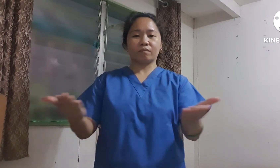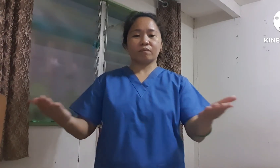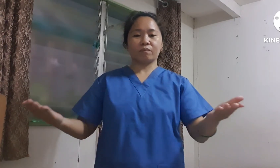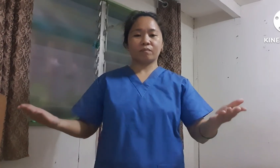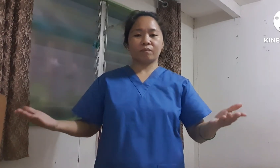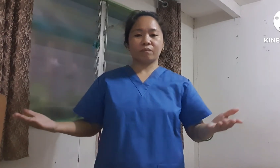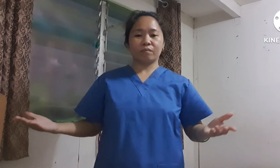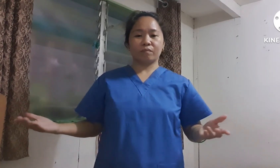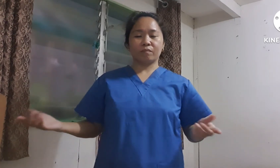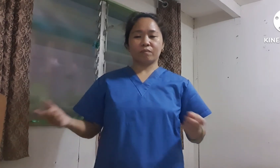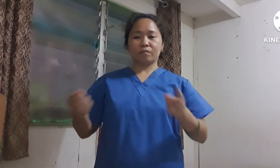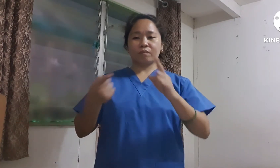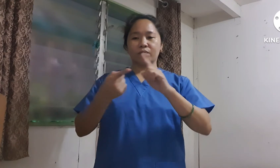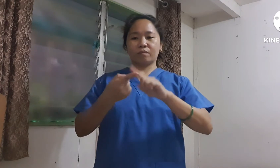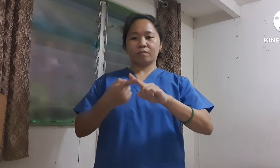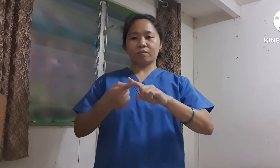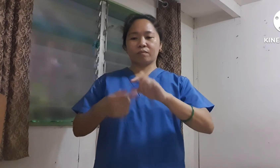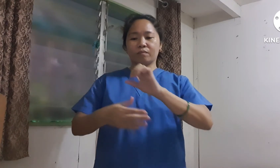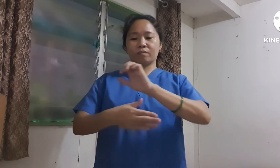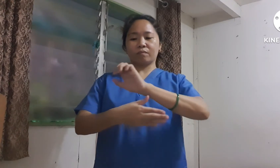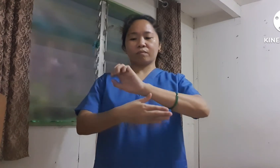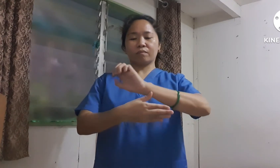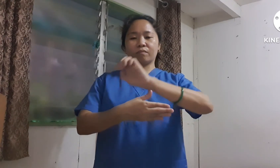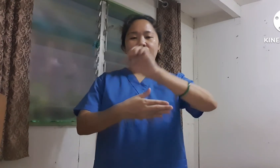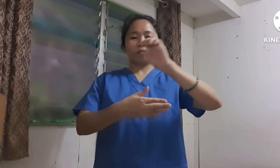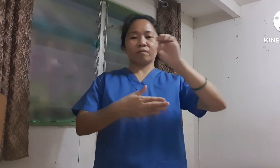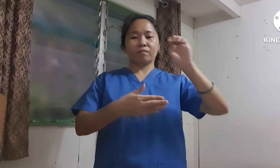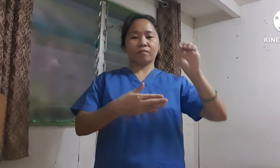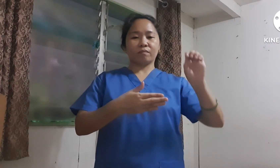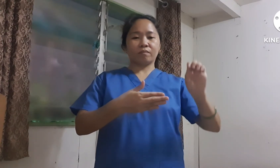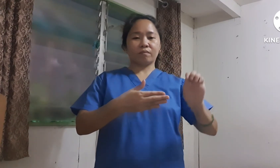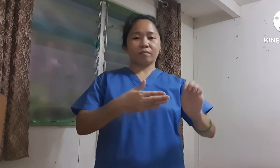until the end.